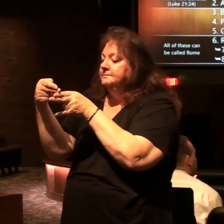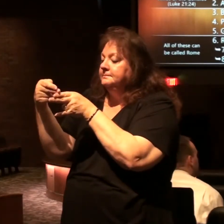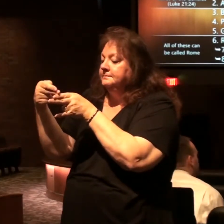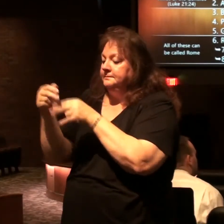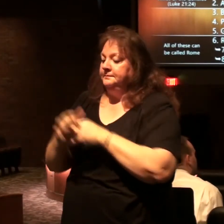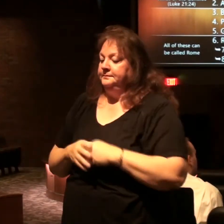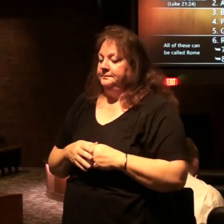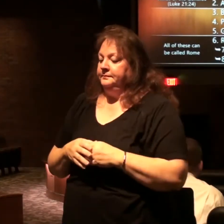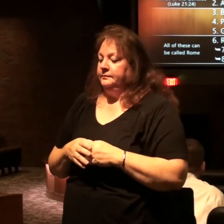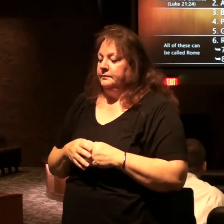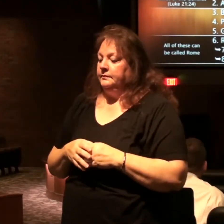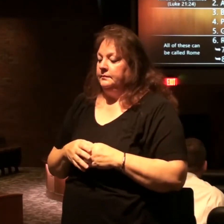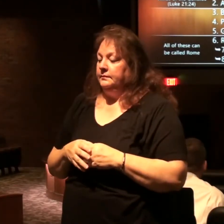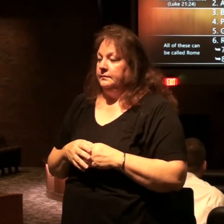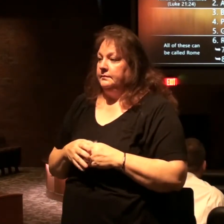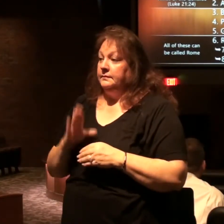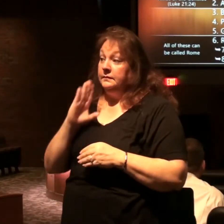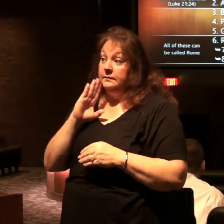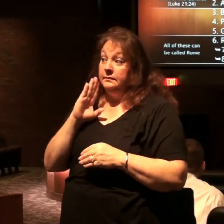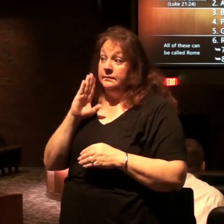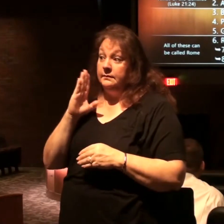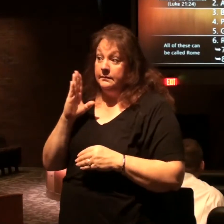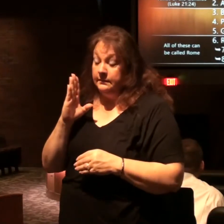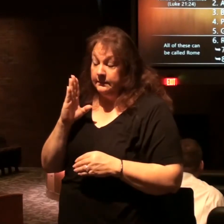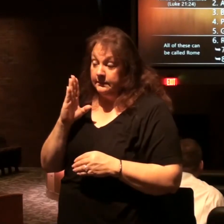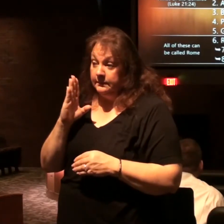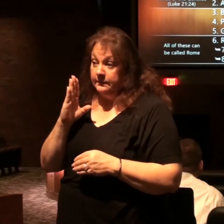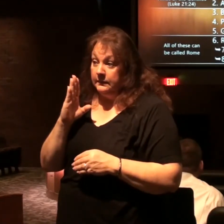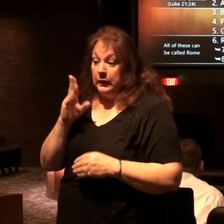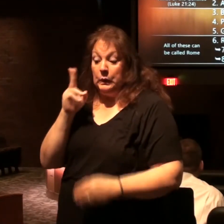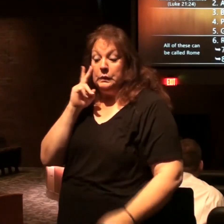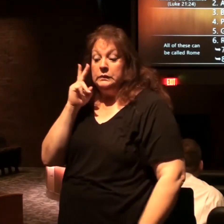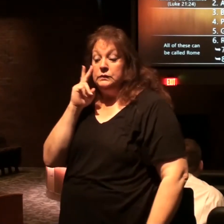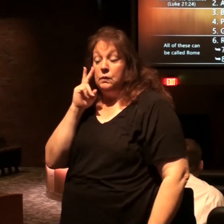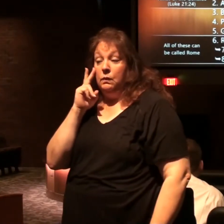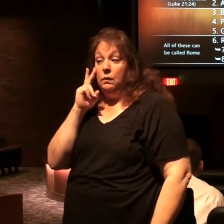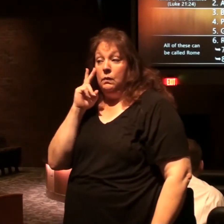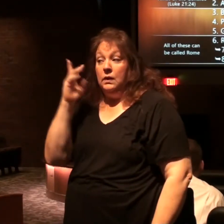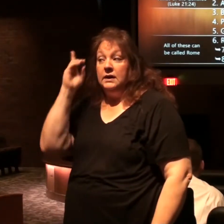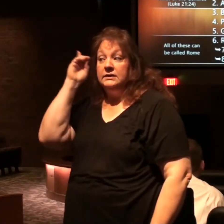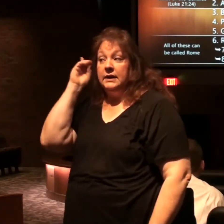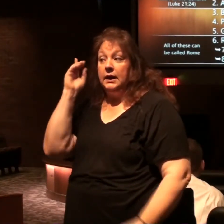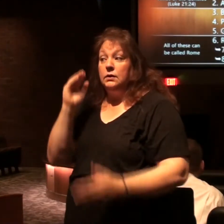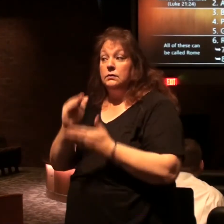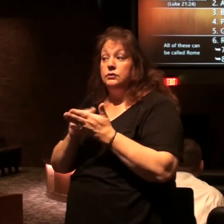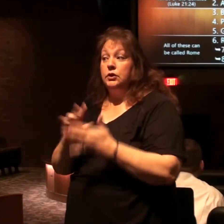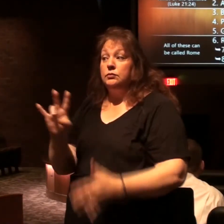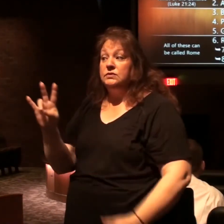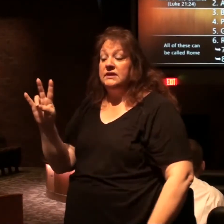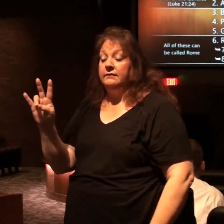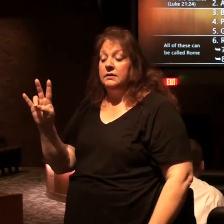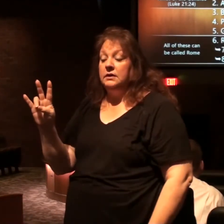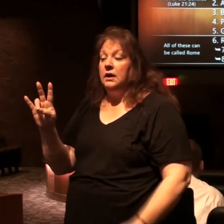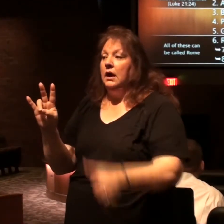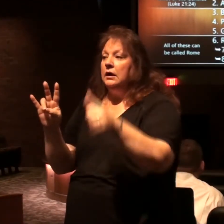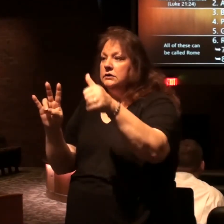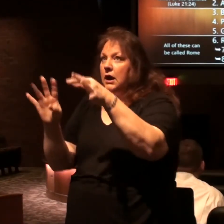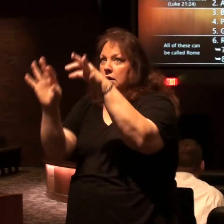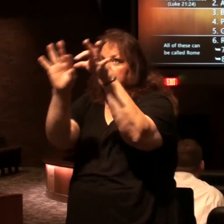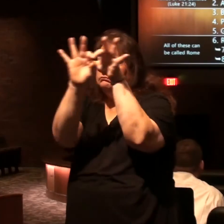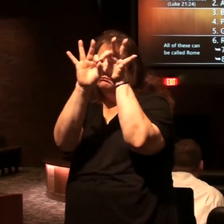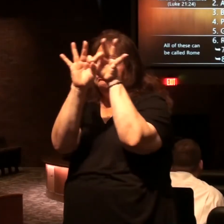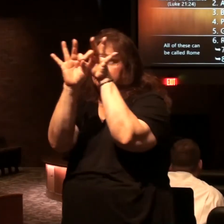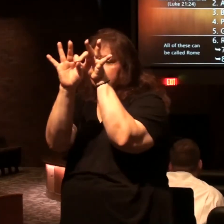the coming empire we saw already in Daniel chapter seven ten nations